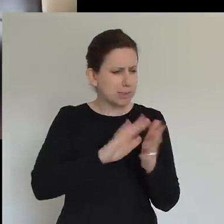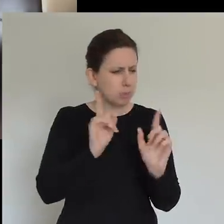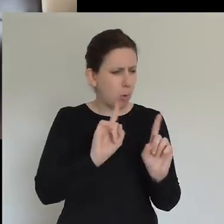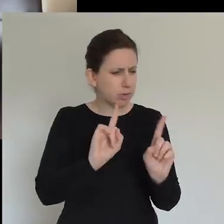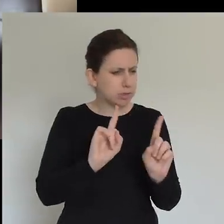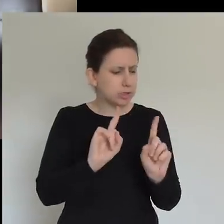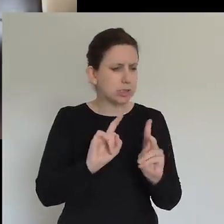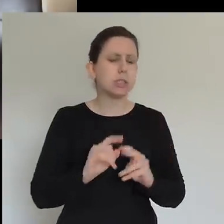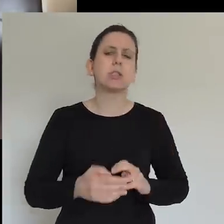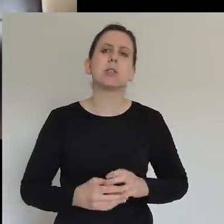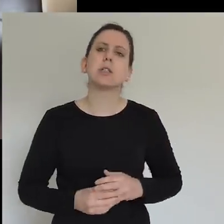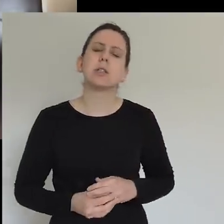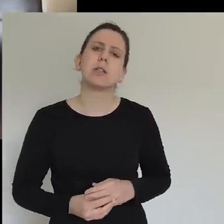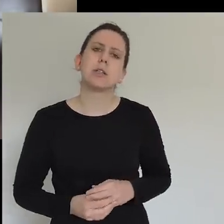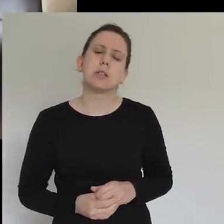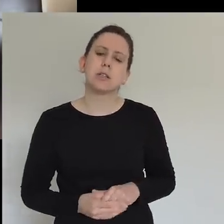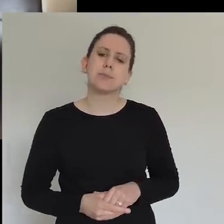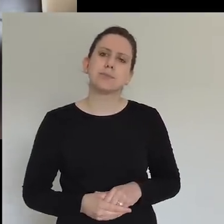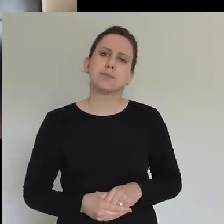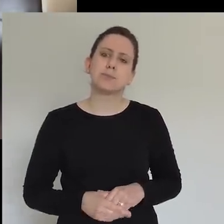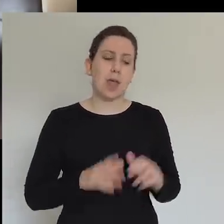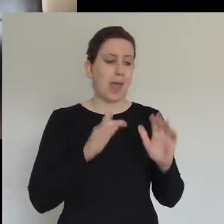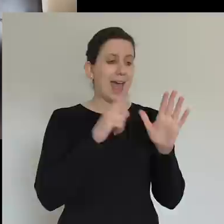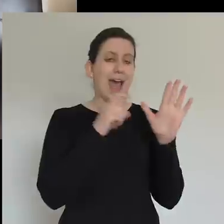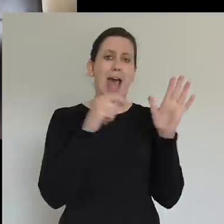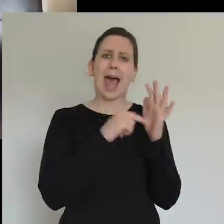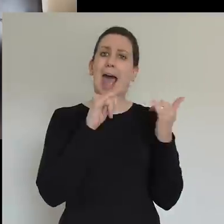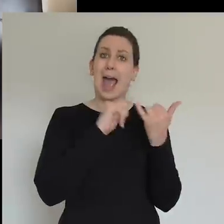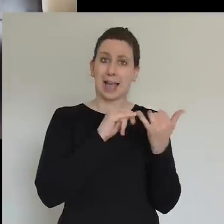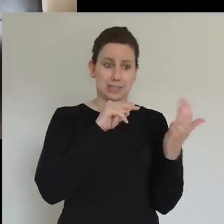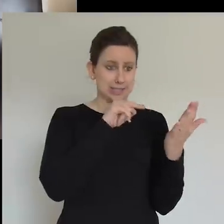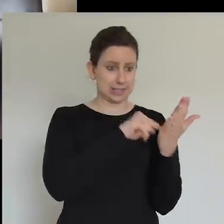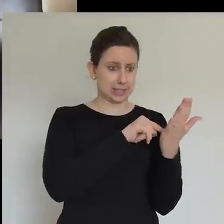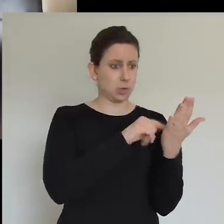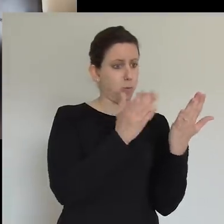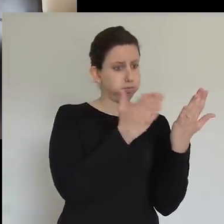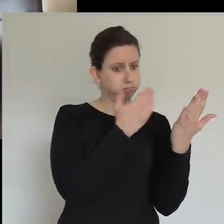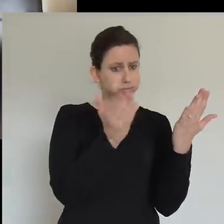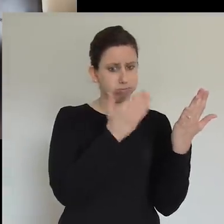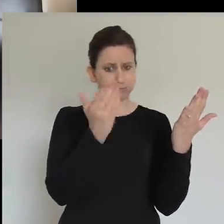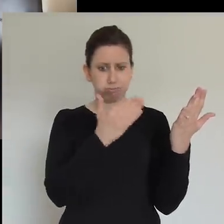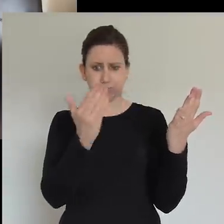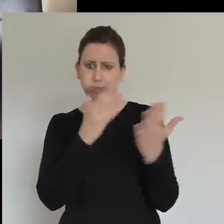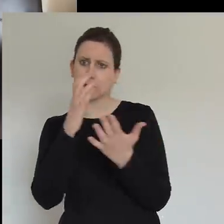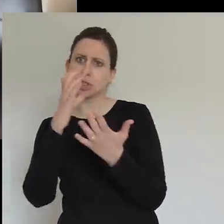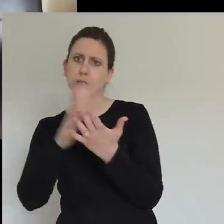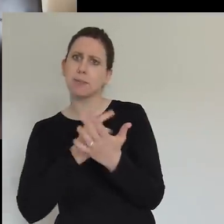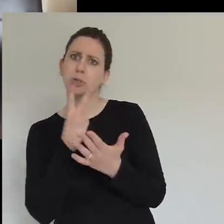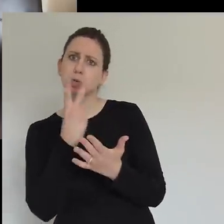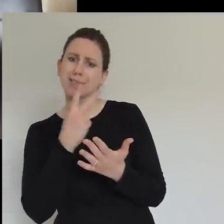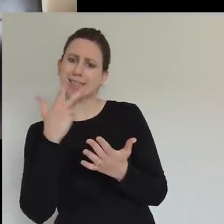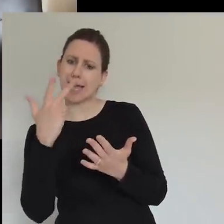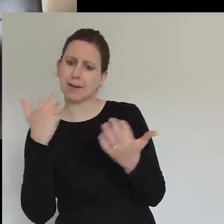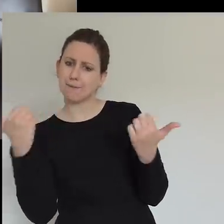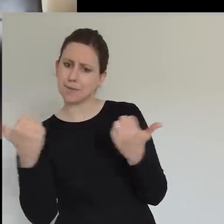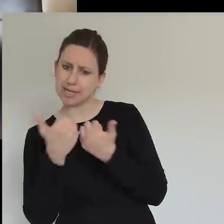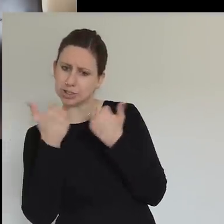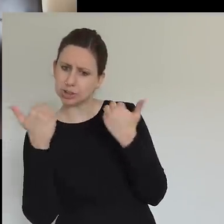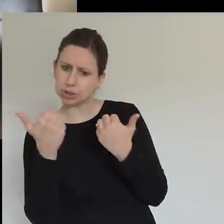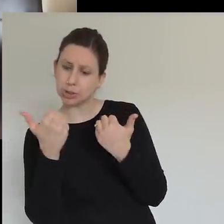The book of Acts doesn't finish perfectly at Acts 28. It finishes as an untold ending. It does. We are the Acts 29